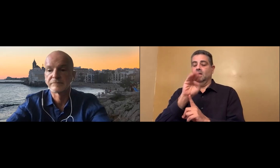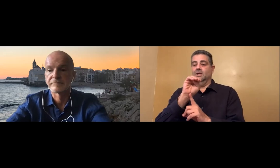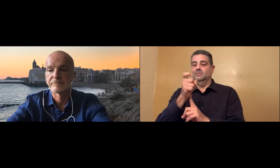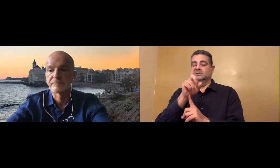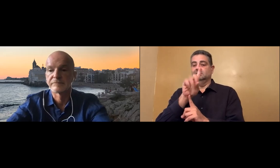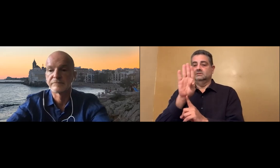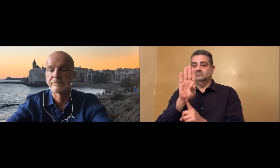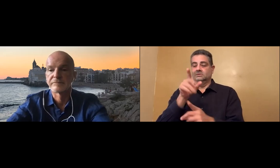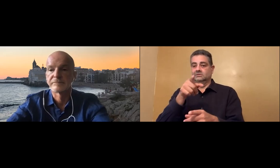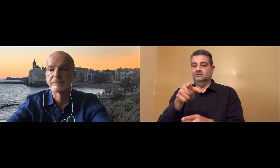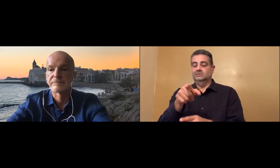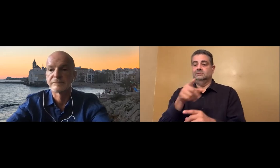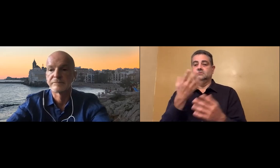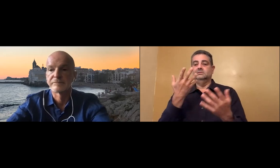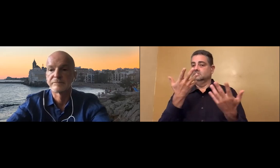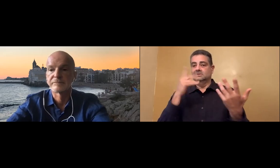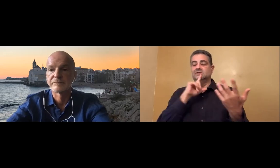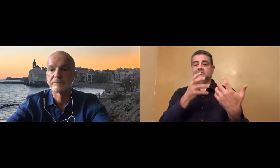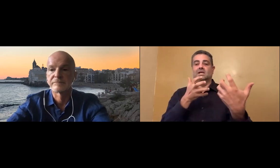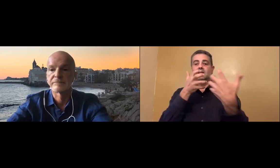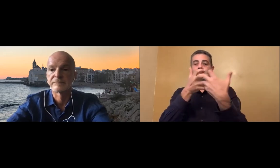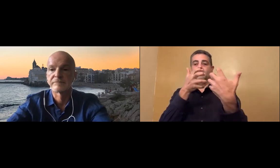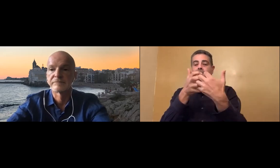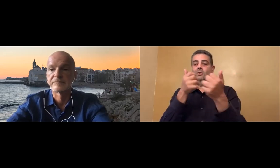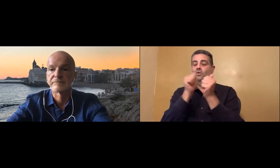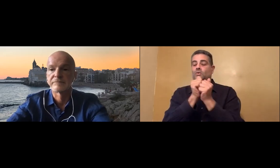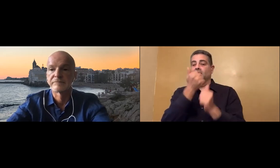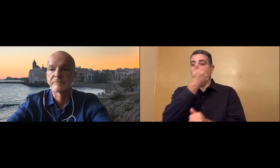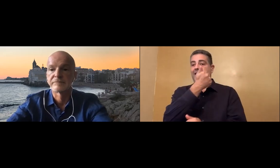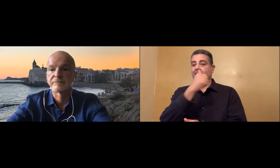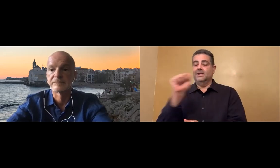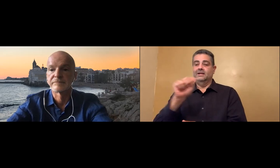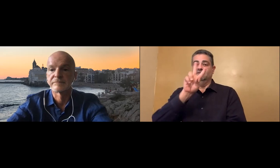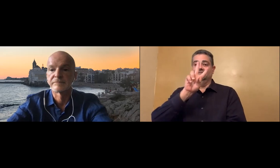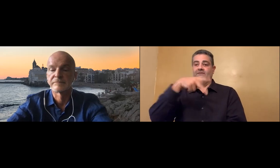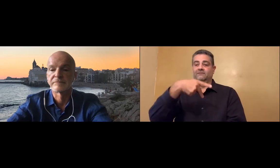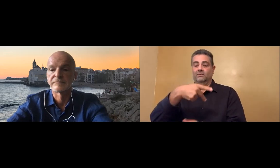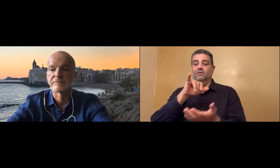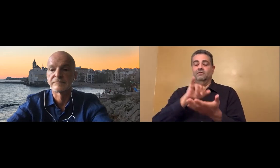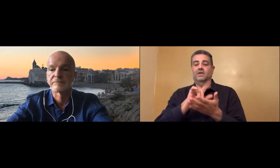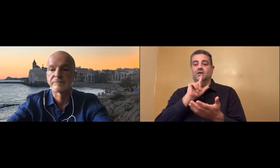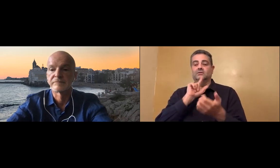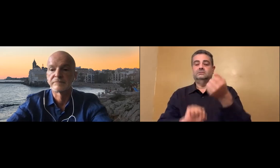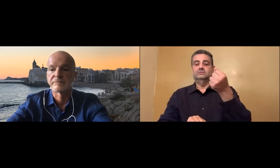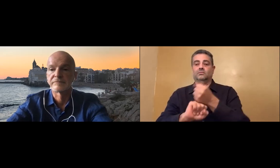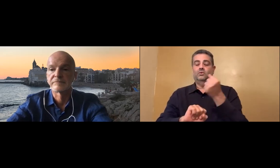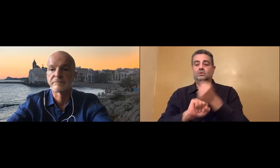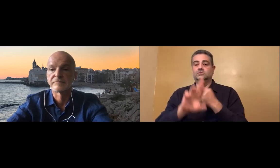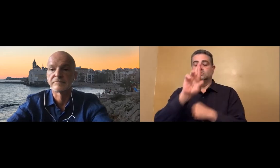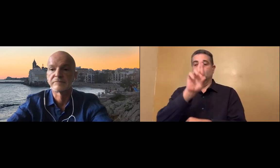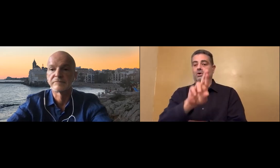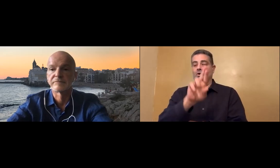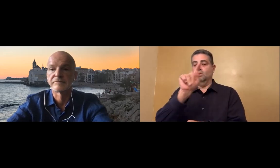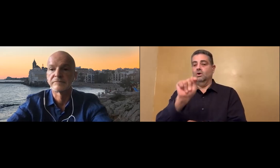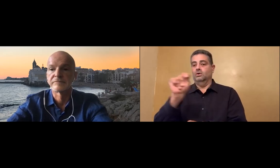And then my MMXDB was the app that I was using, and it's compatible with all of the video